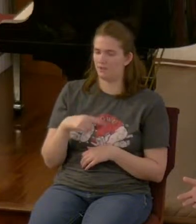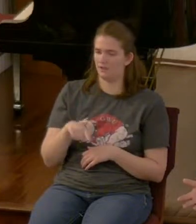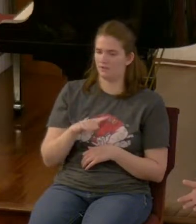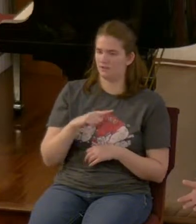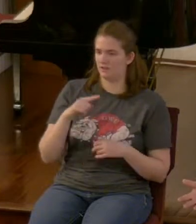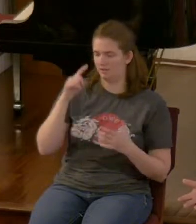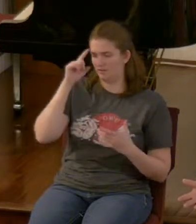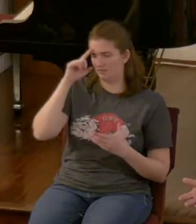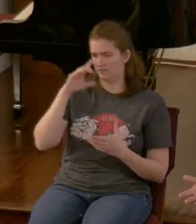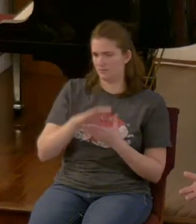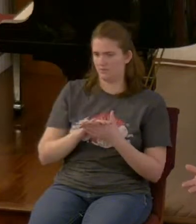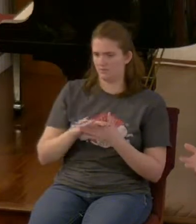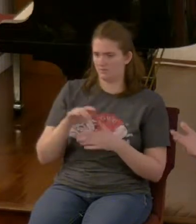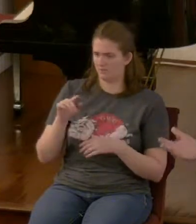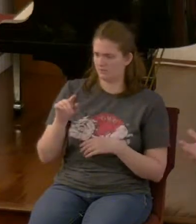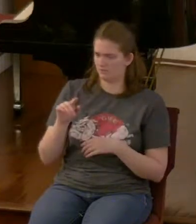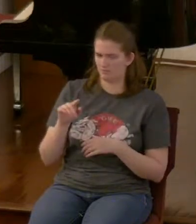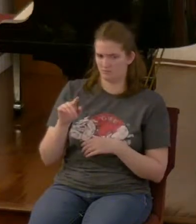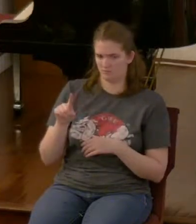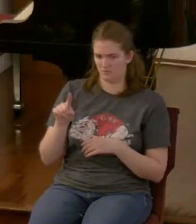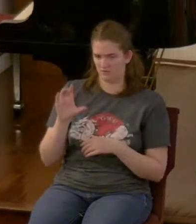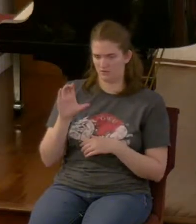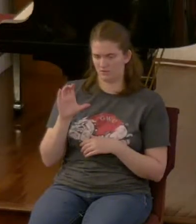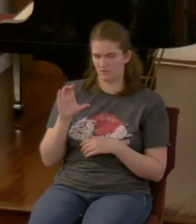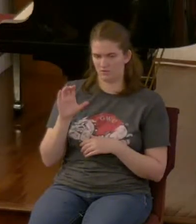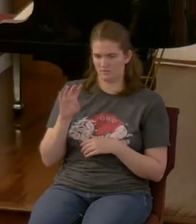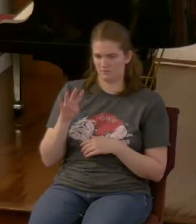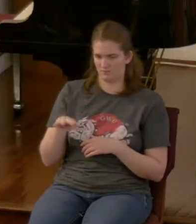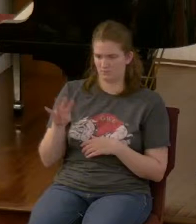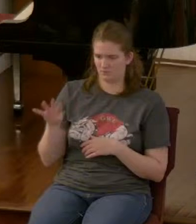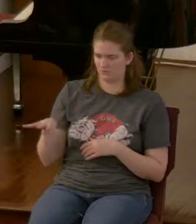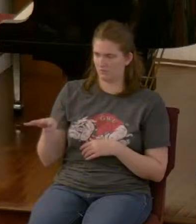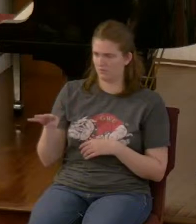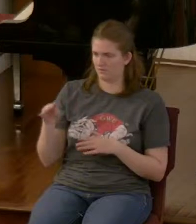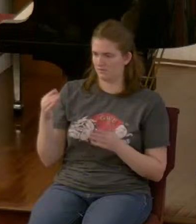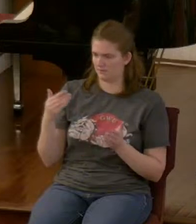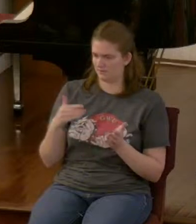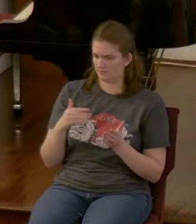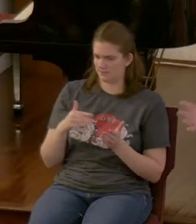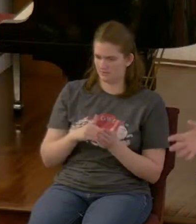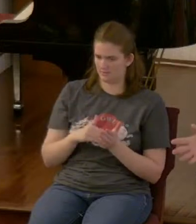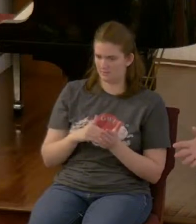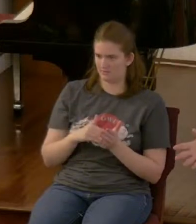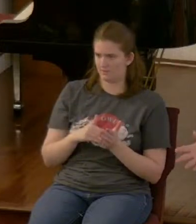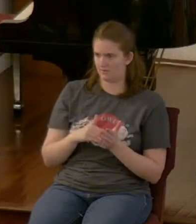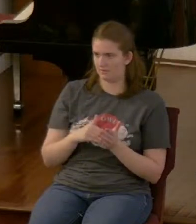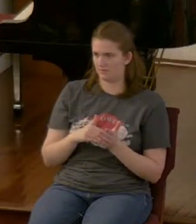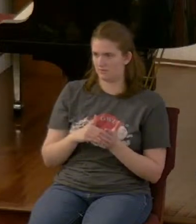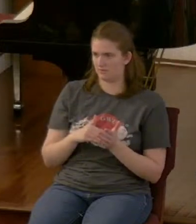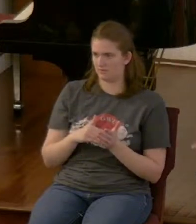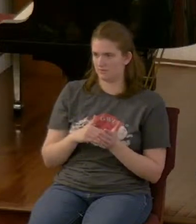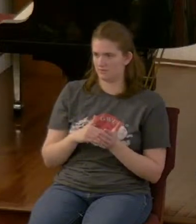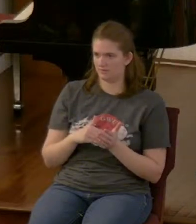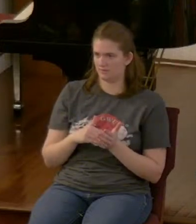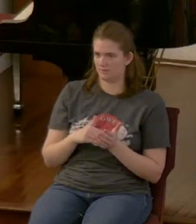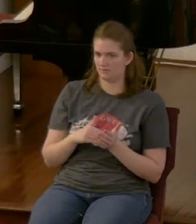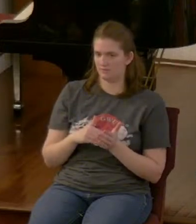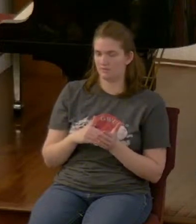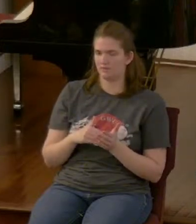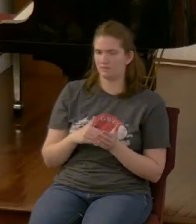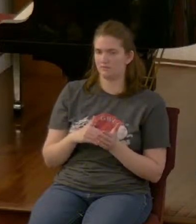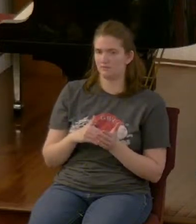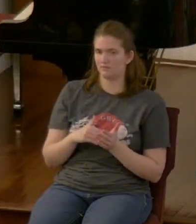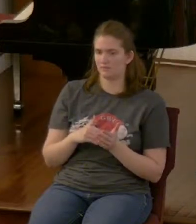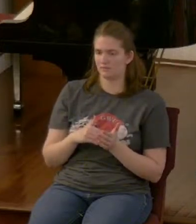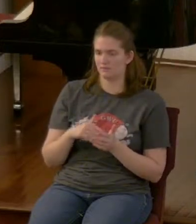thousand in revelation it's talking about 12 thousand from each of the twelve tribes 144 thousand